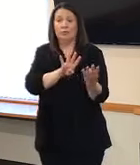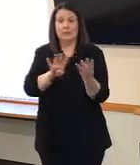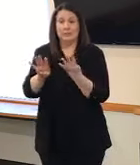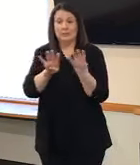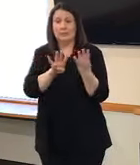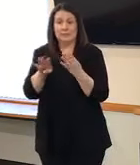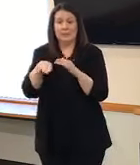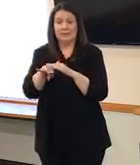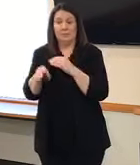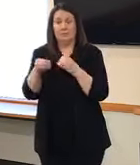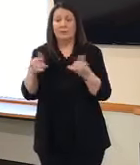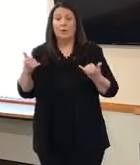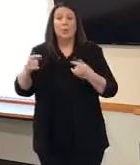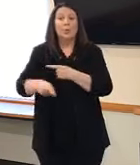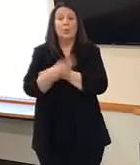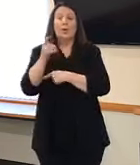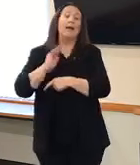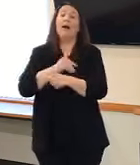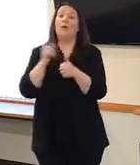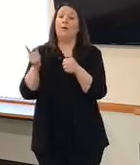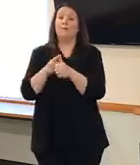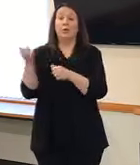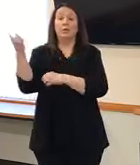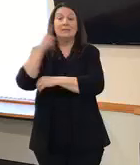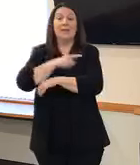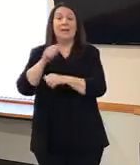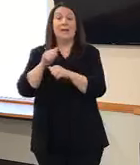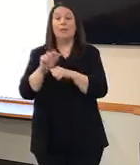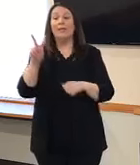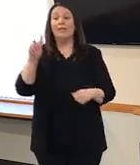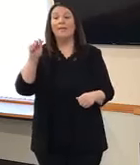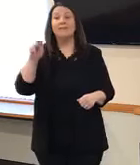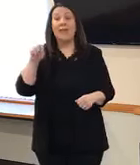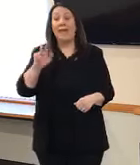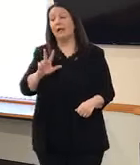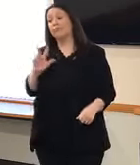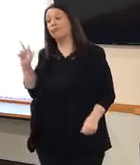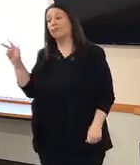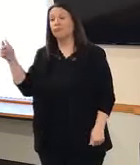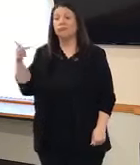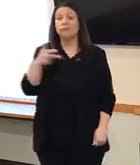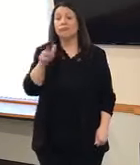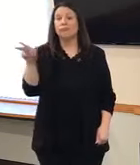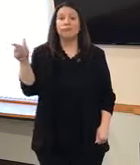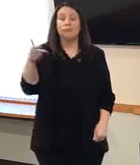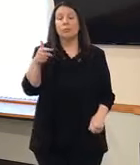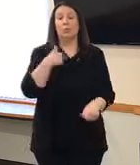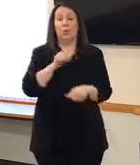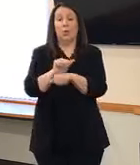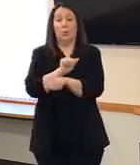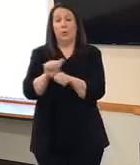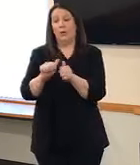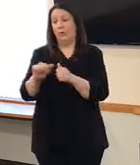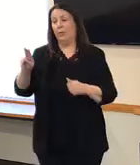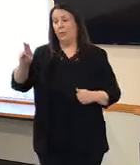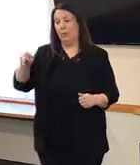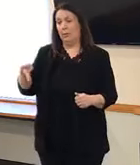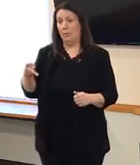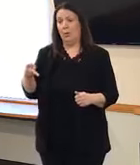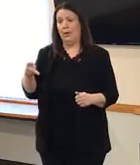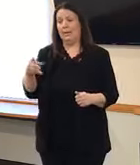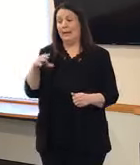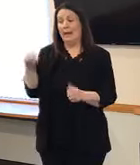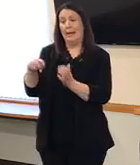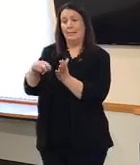Today was our first day with a mobile van. We're in working in partnership with a Unity Point and